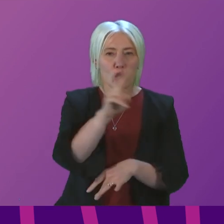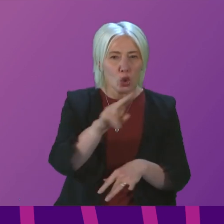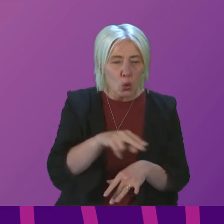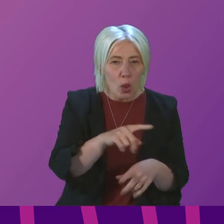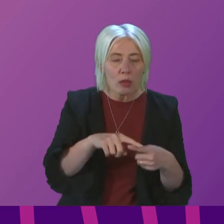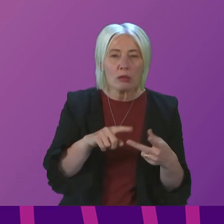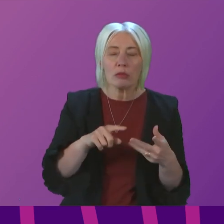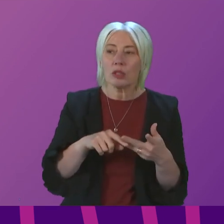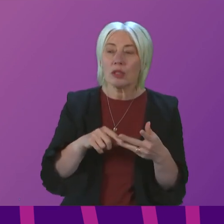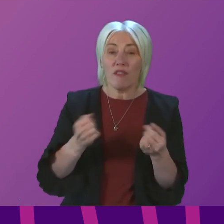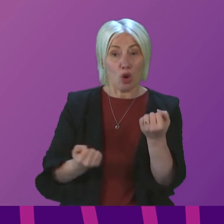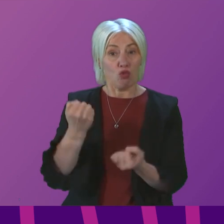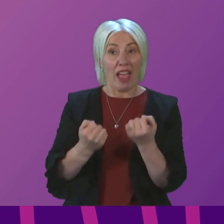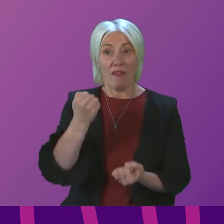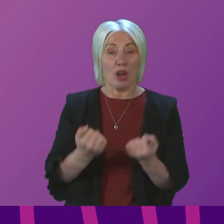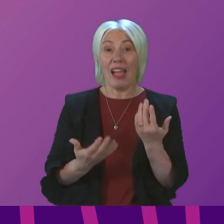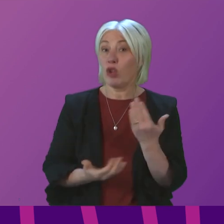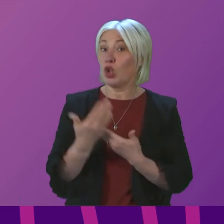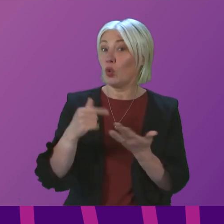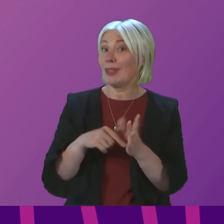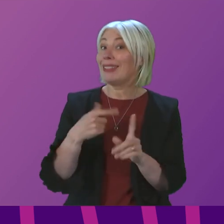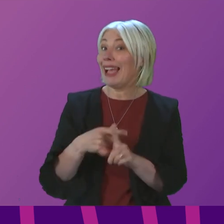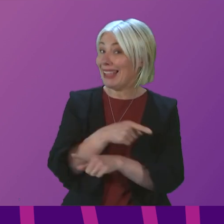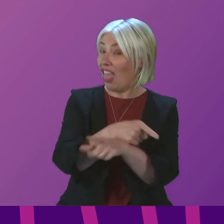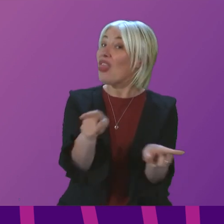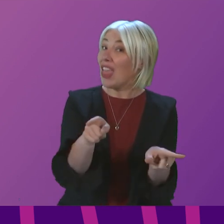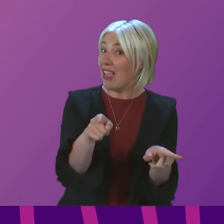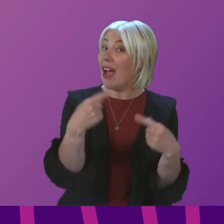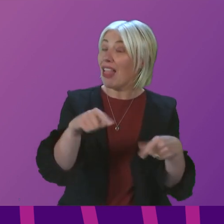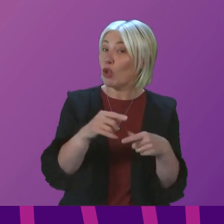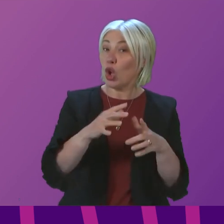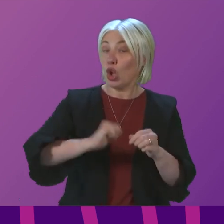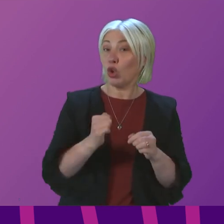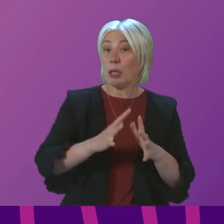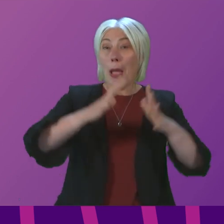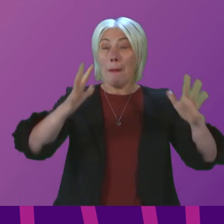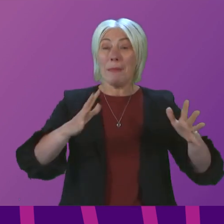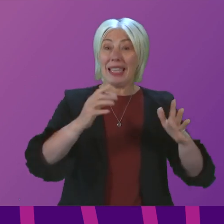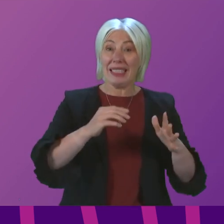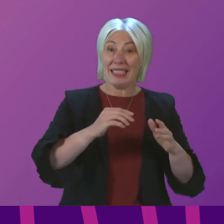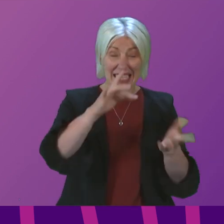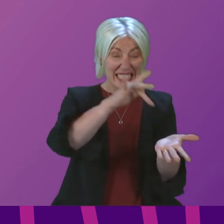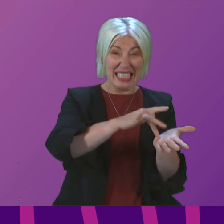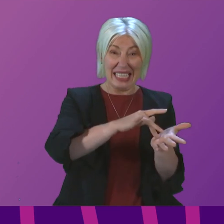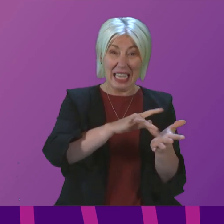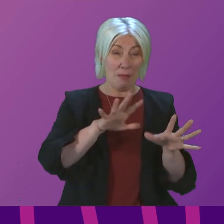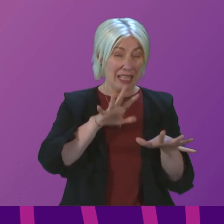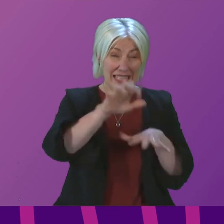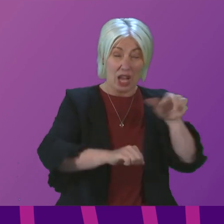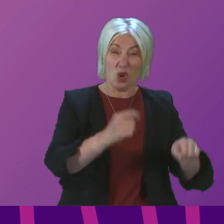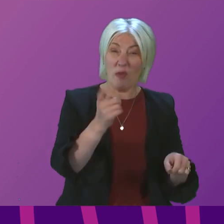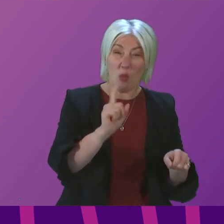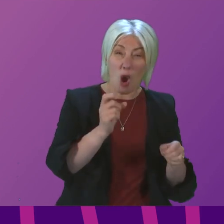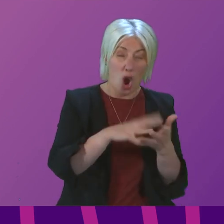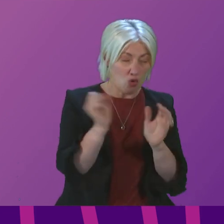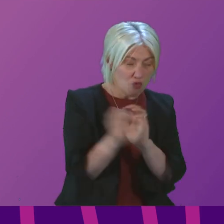with new taxes. They've let Scotland's biggest city be overrun by rubbish and rats. The